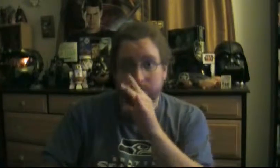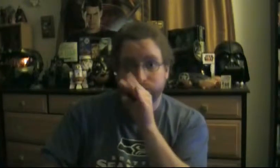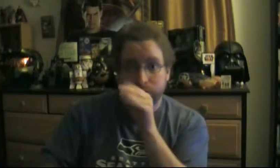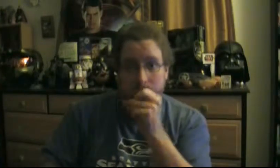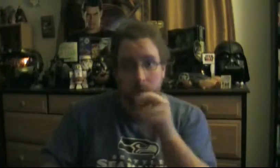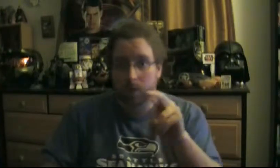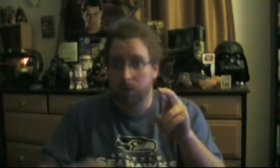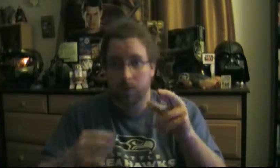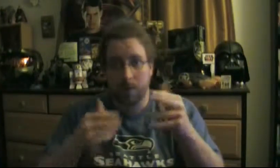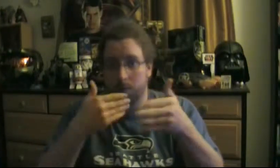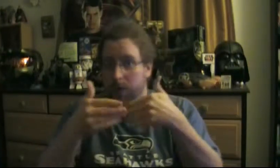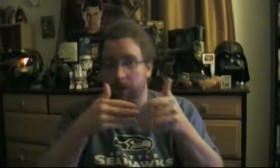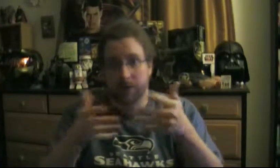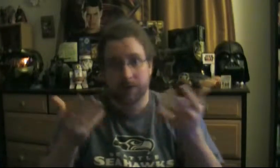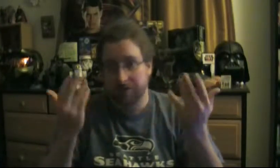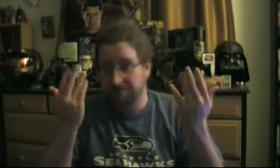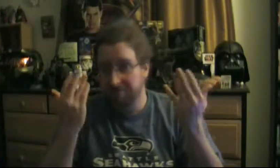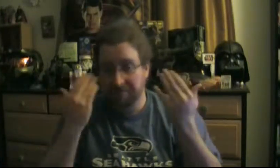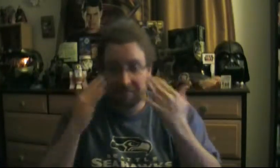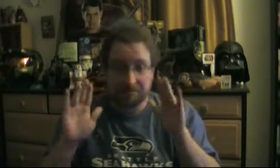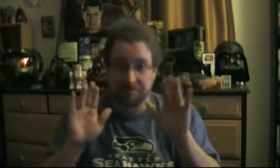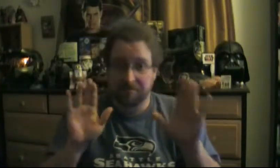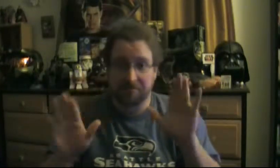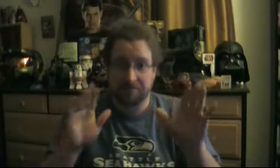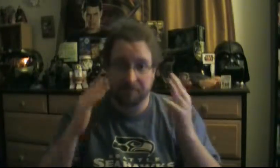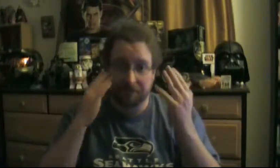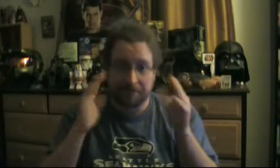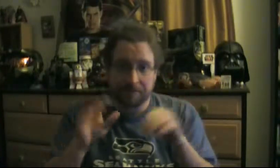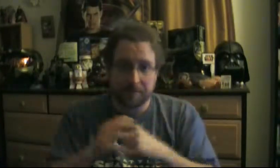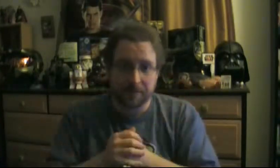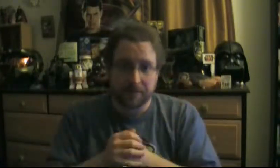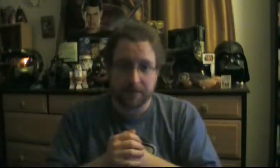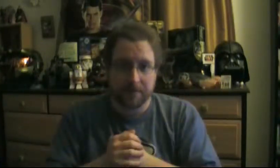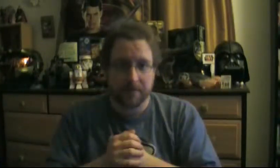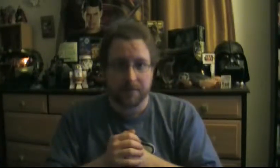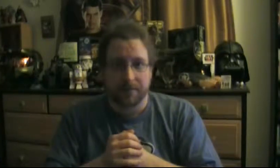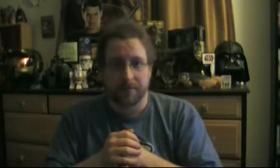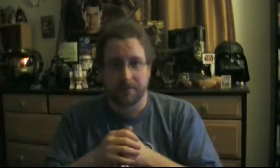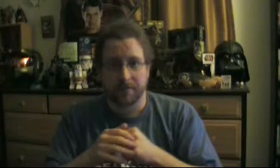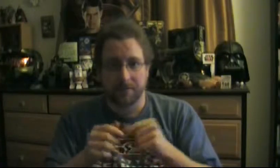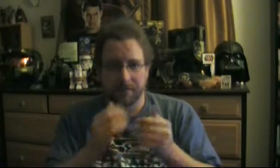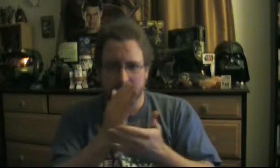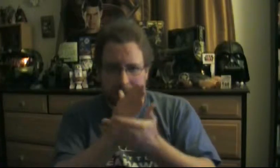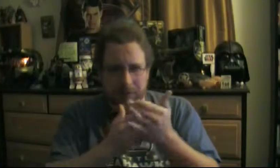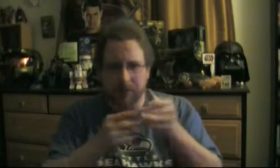For a drink bar, so it's all built! He mentioned it's not Fine.